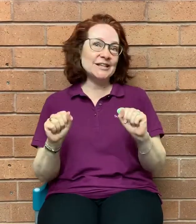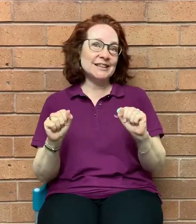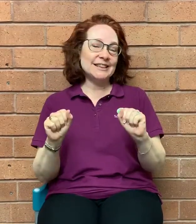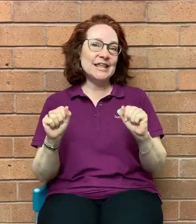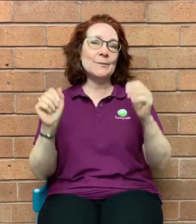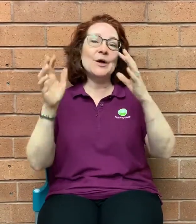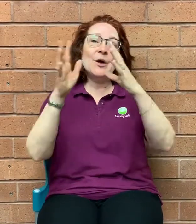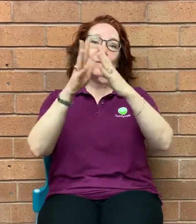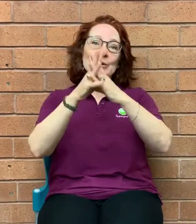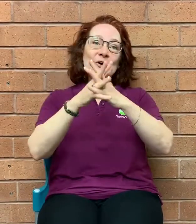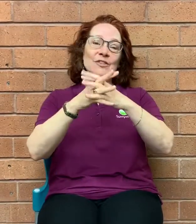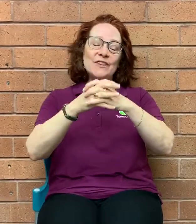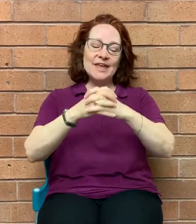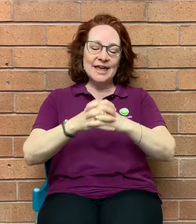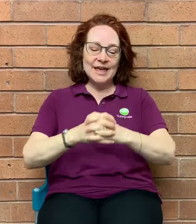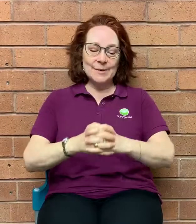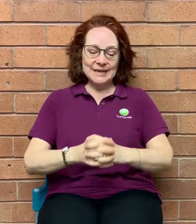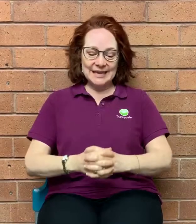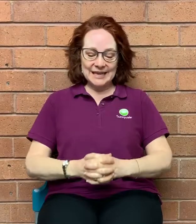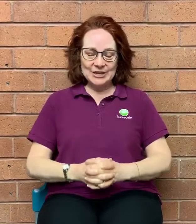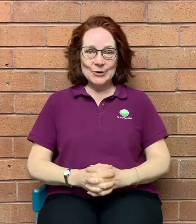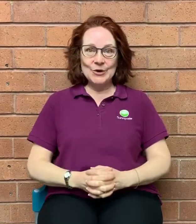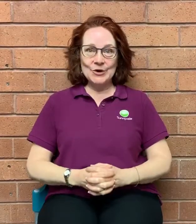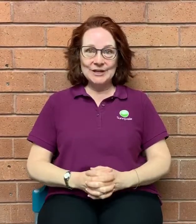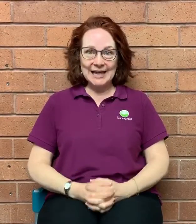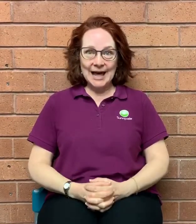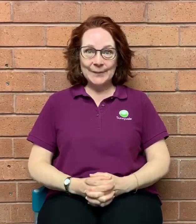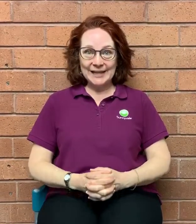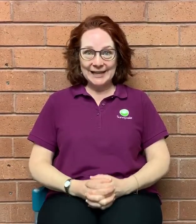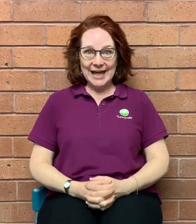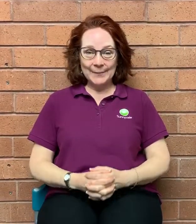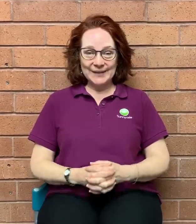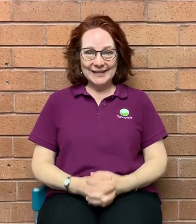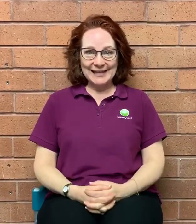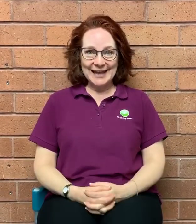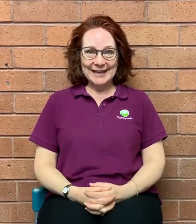them. Put them in your lap, lap, lap.